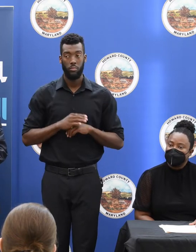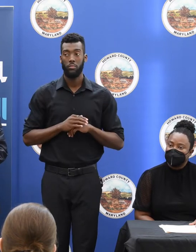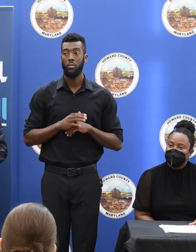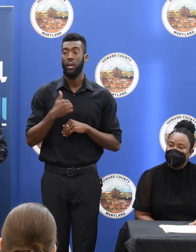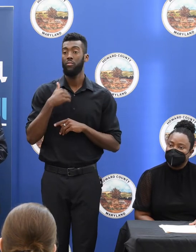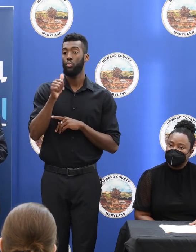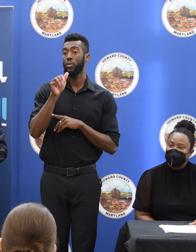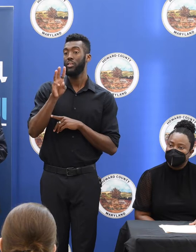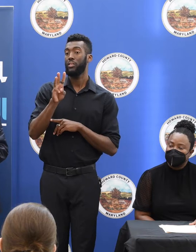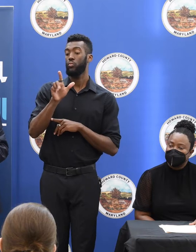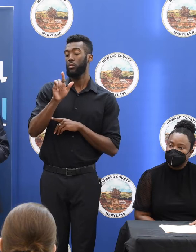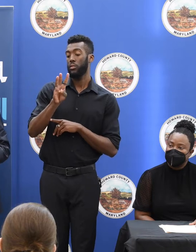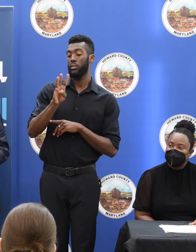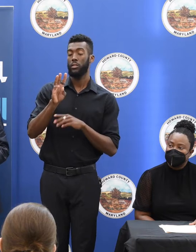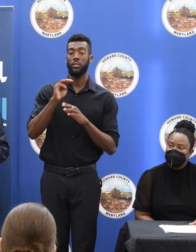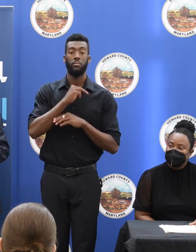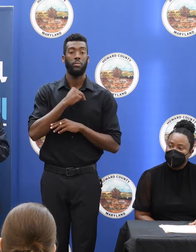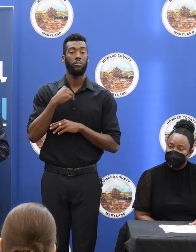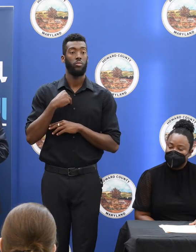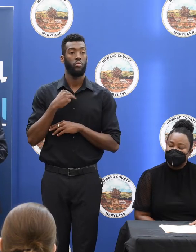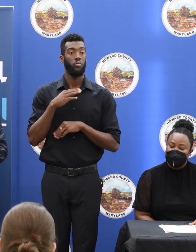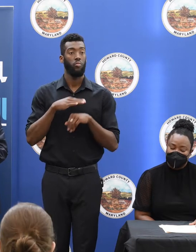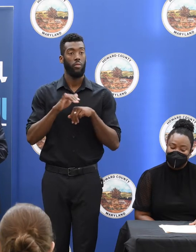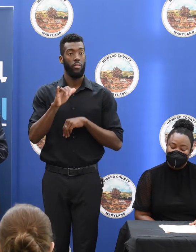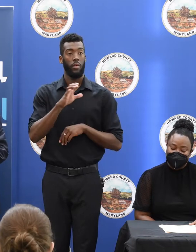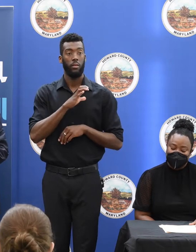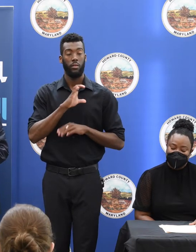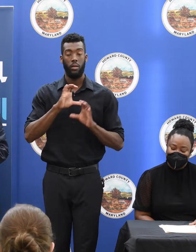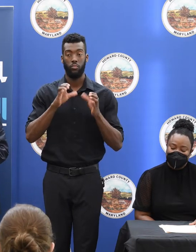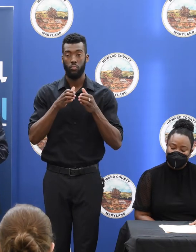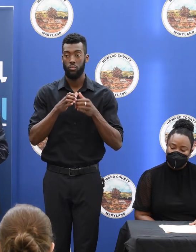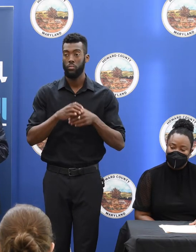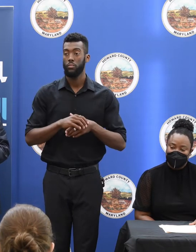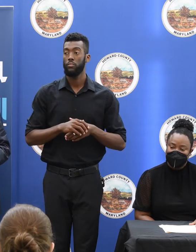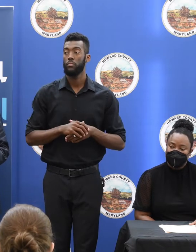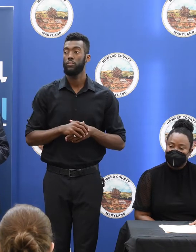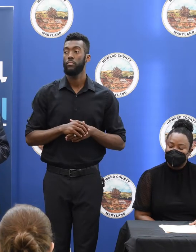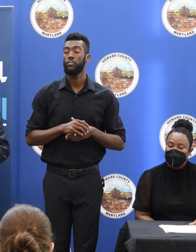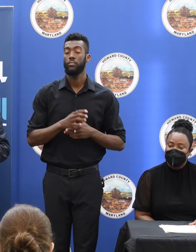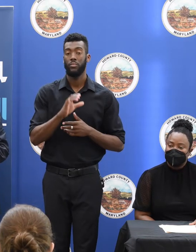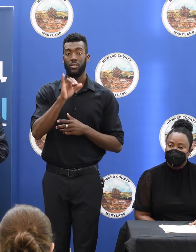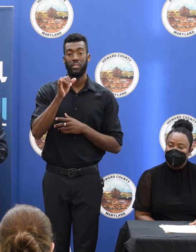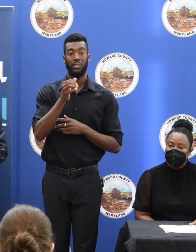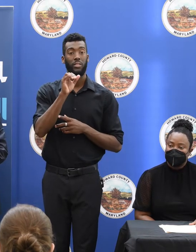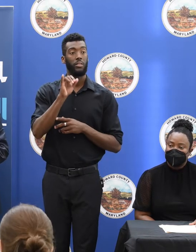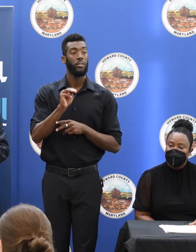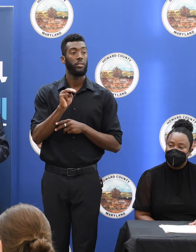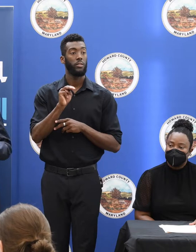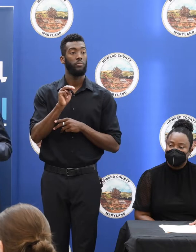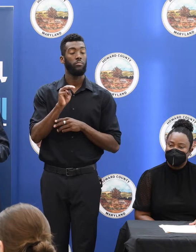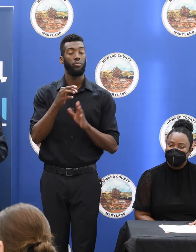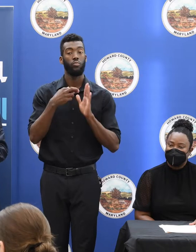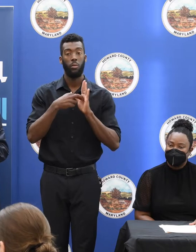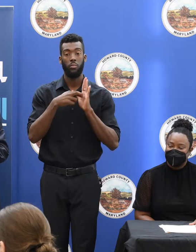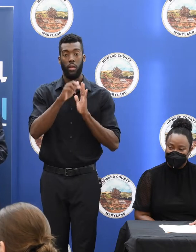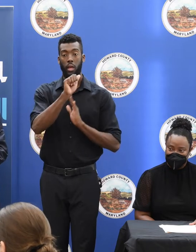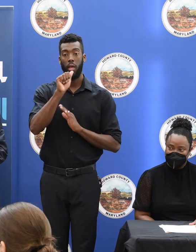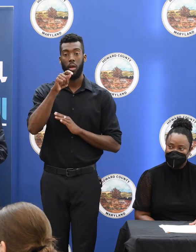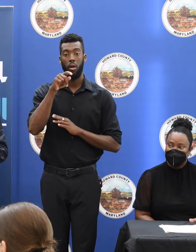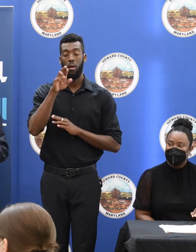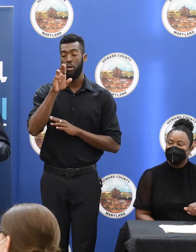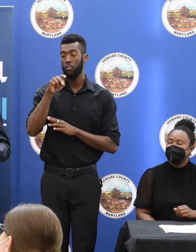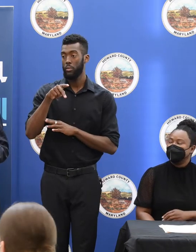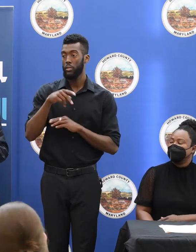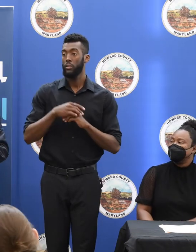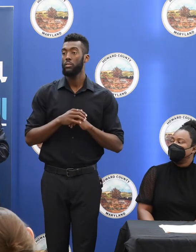council, including folks like Jim and representing AERP. Our own Glenn Schneider from Howard County